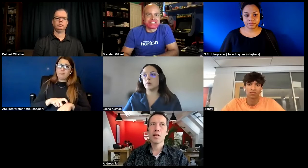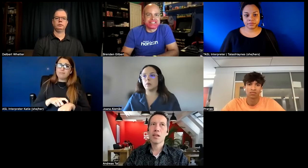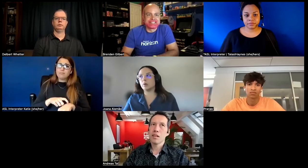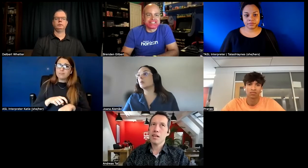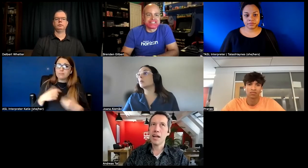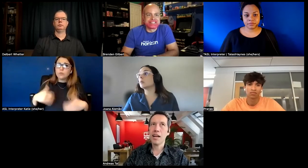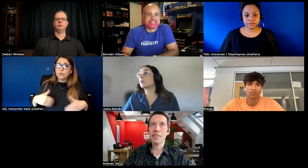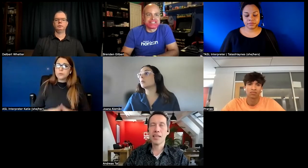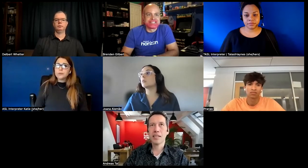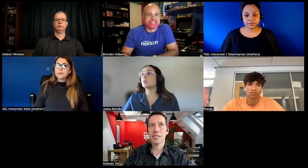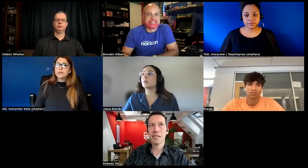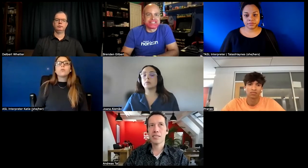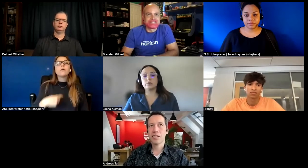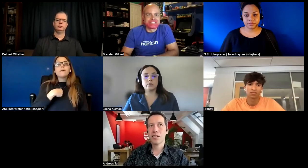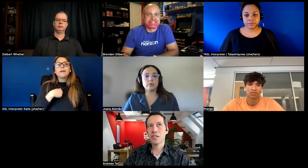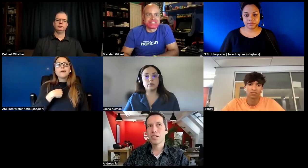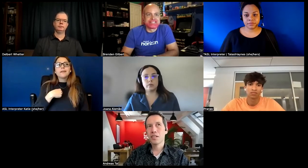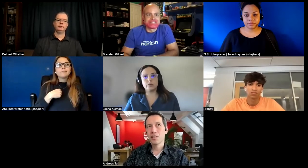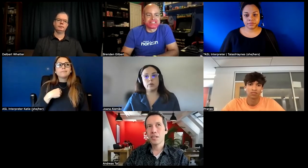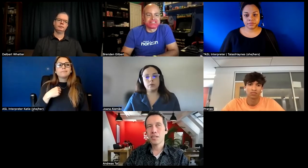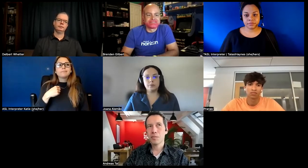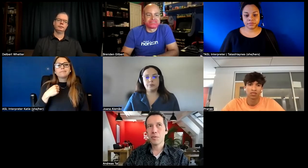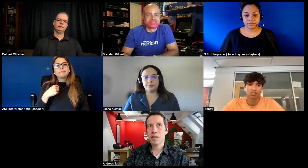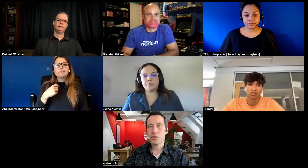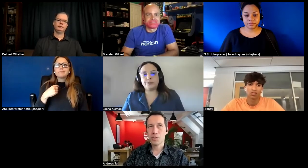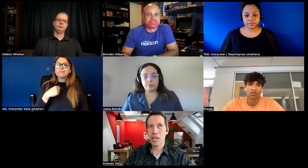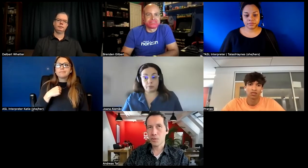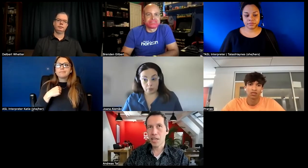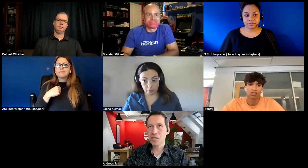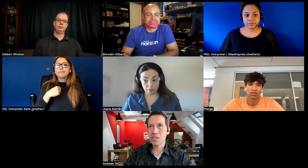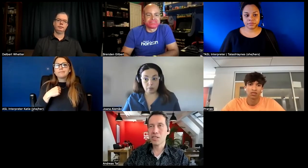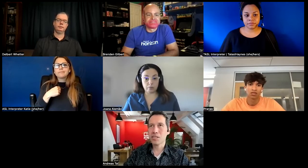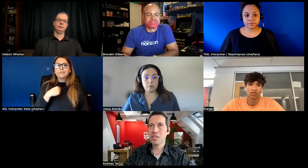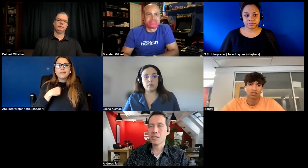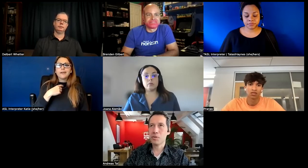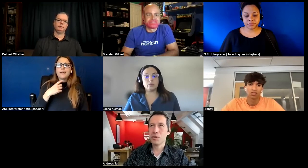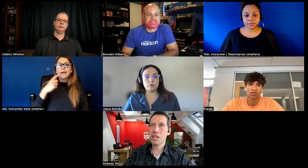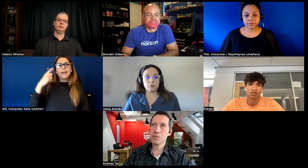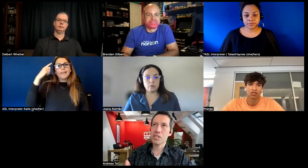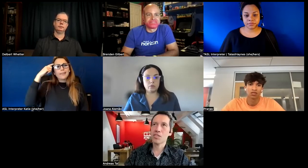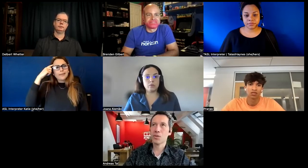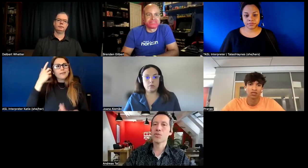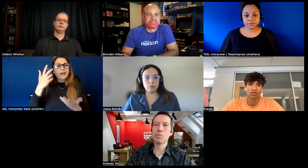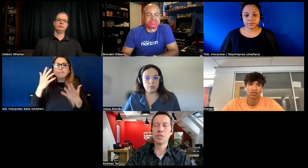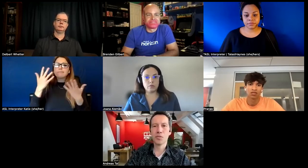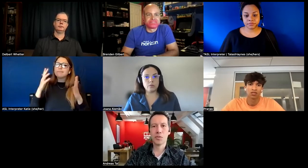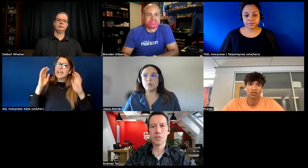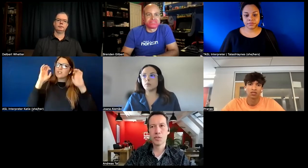i i think it's it's a it's an educational it's a education it's also important for the